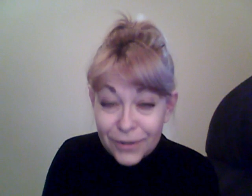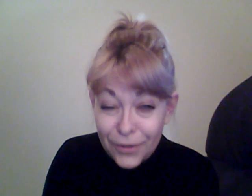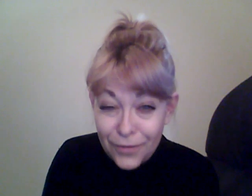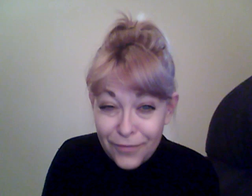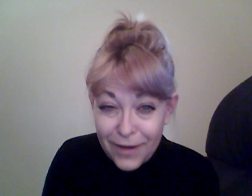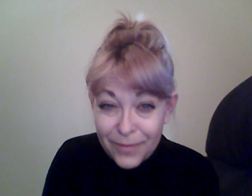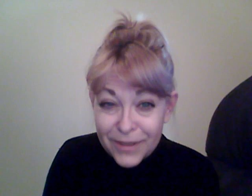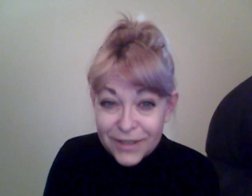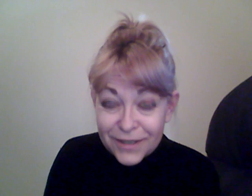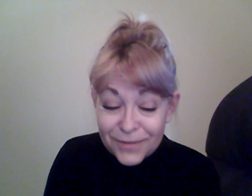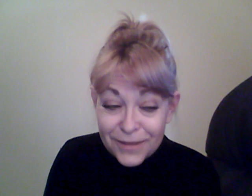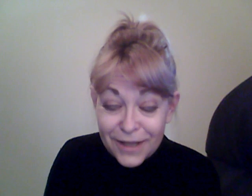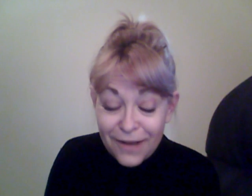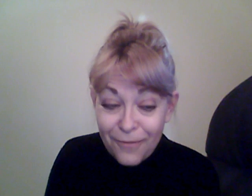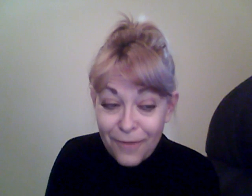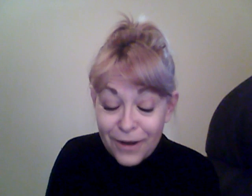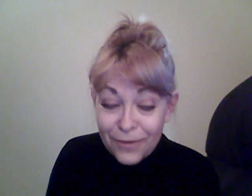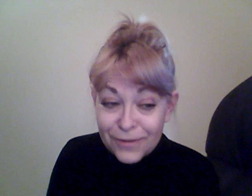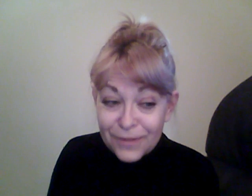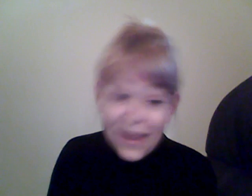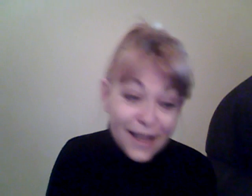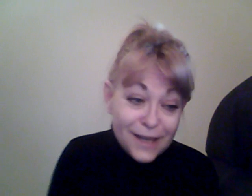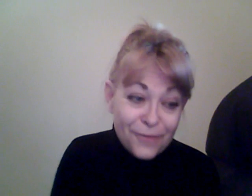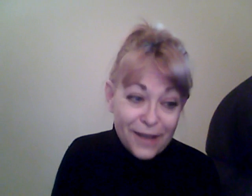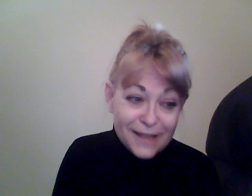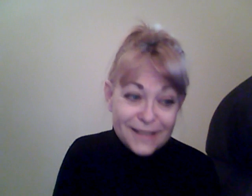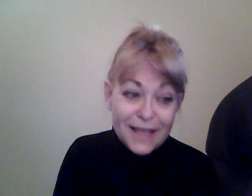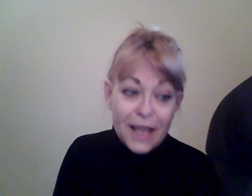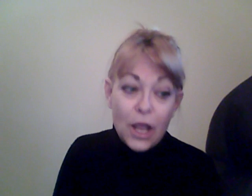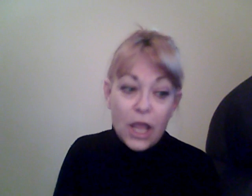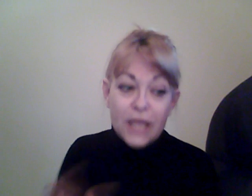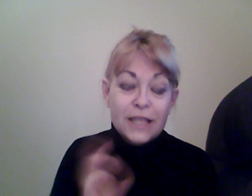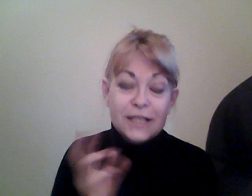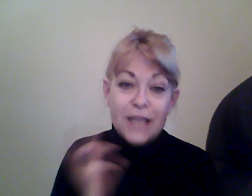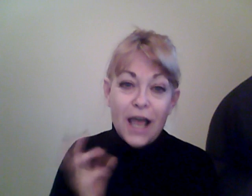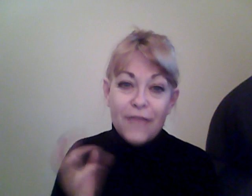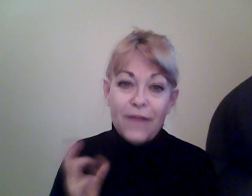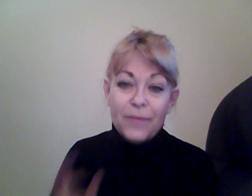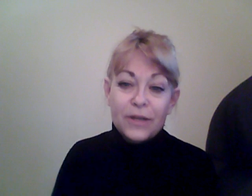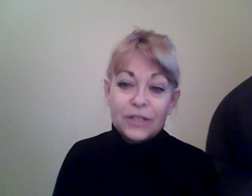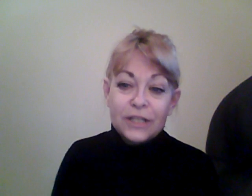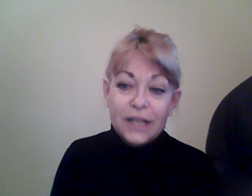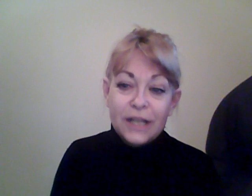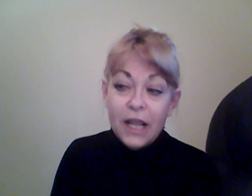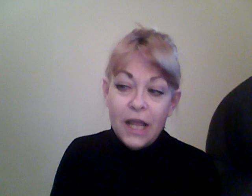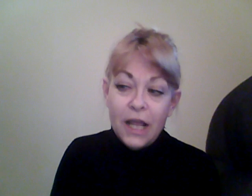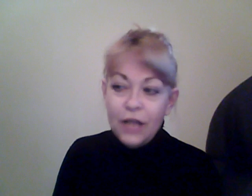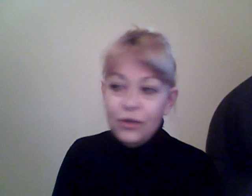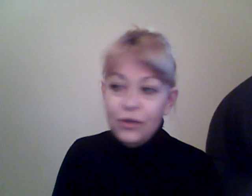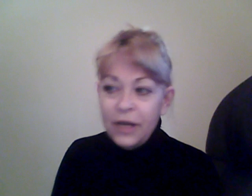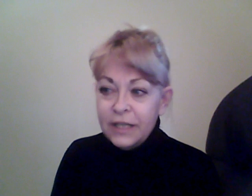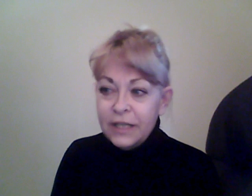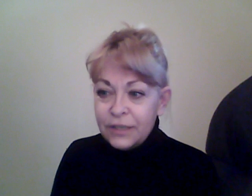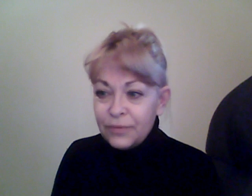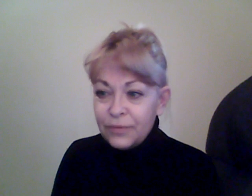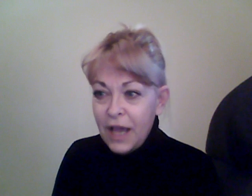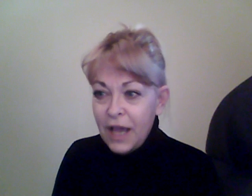The low vibration is where you want to go to. Anyways, in this high vibration, and I knew I needed to relax.